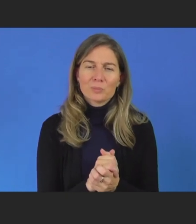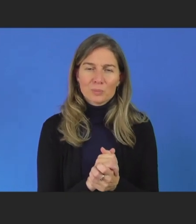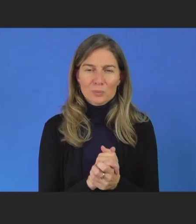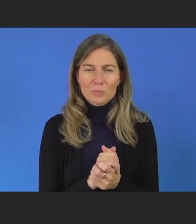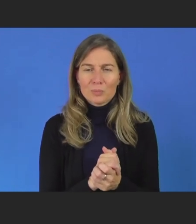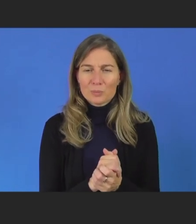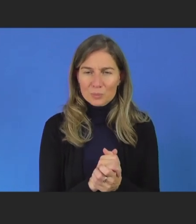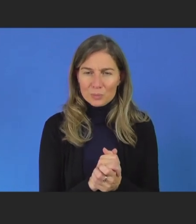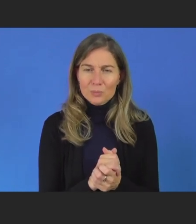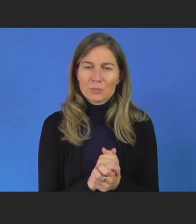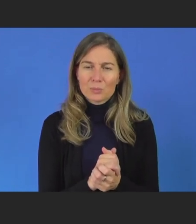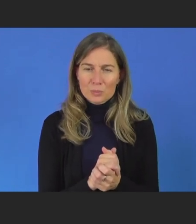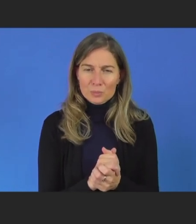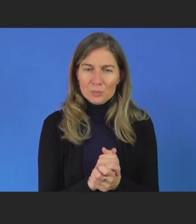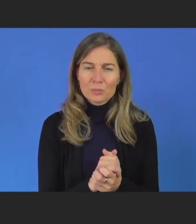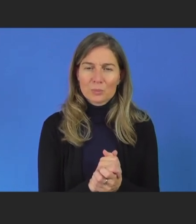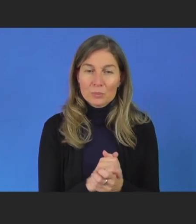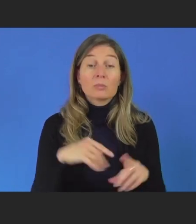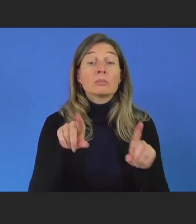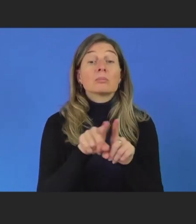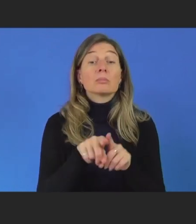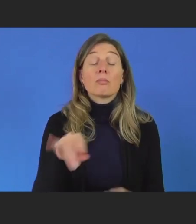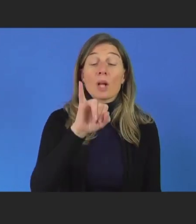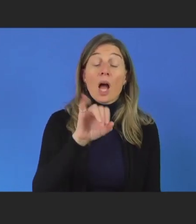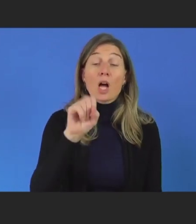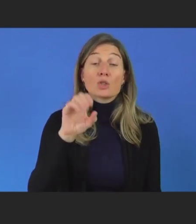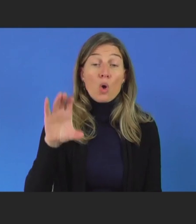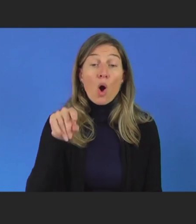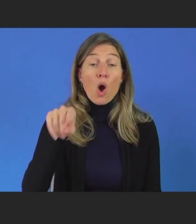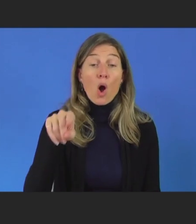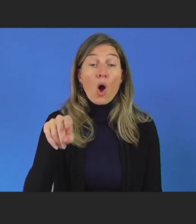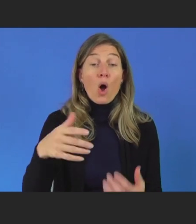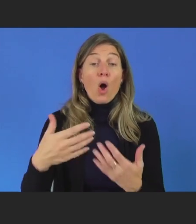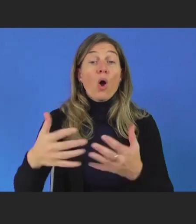on the ISOC standing group on accessibility and disability.